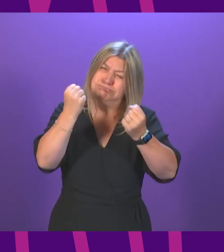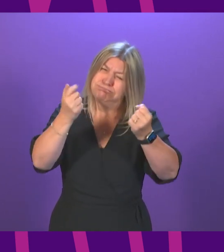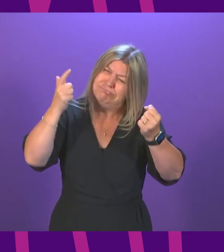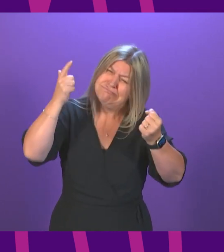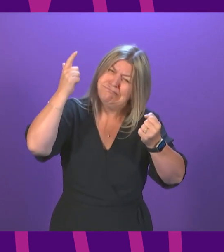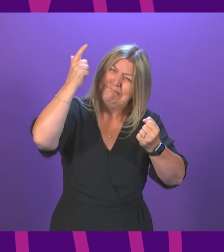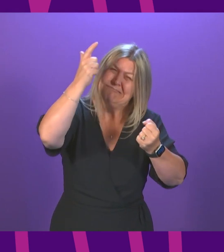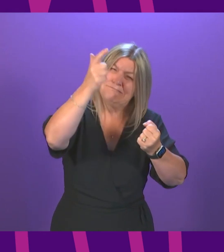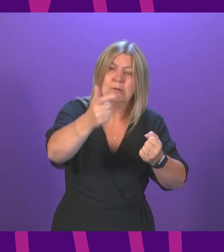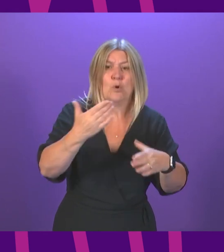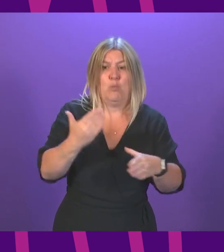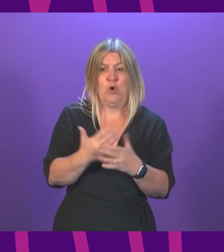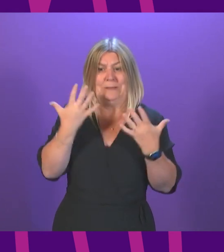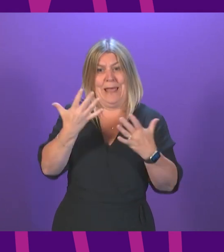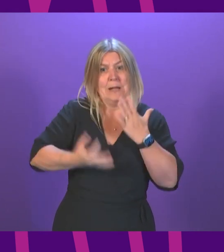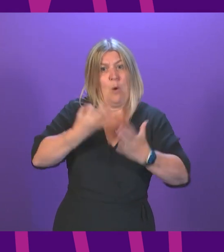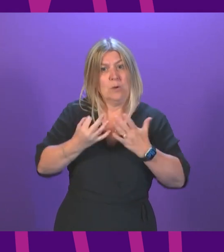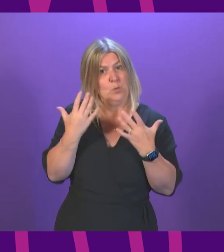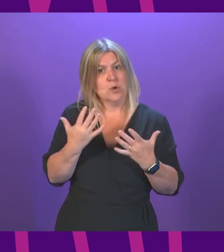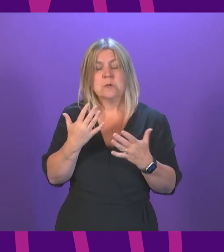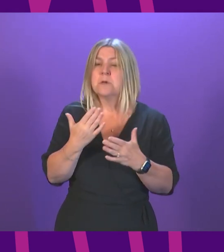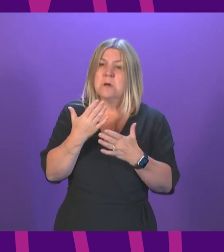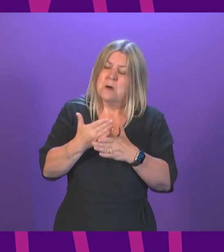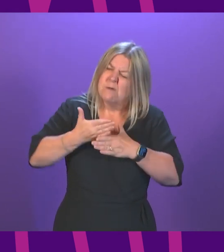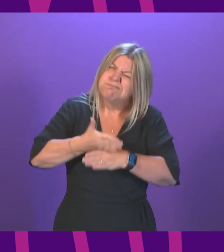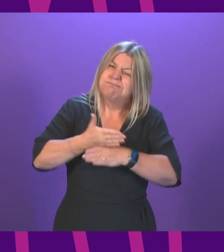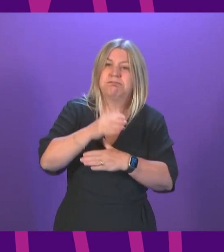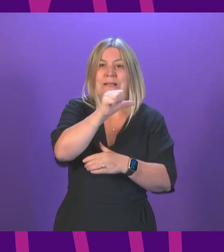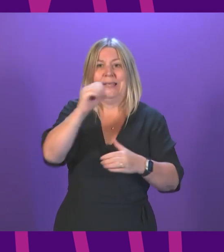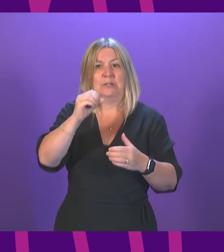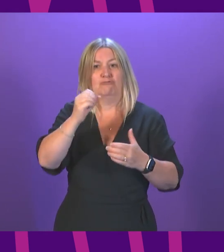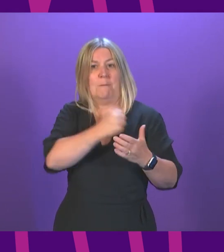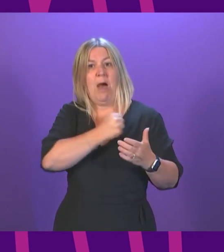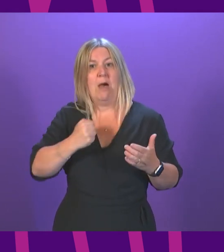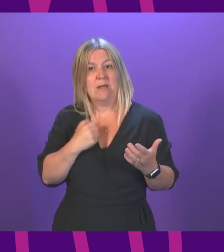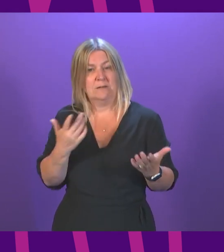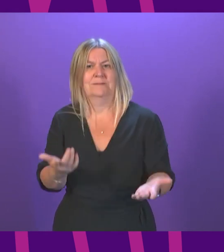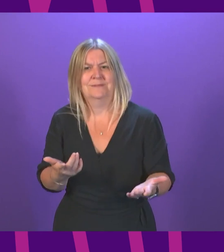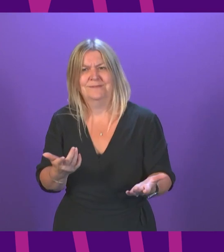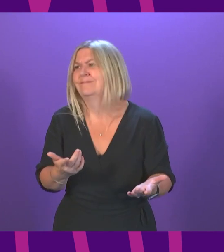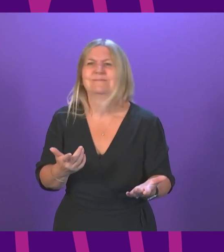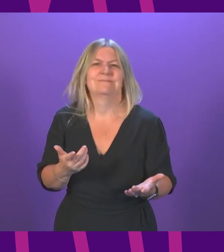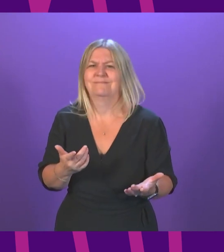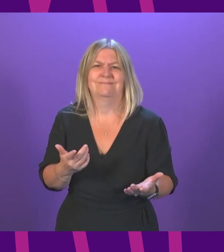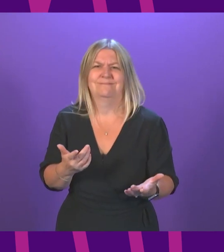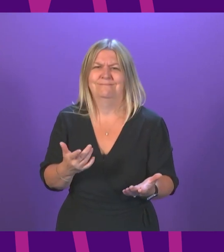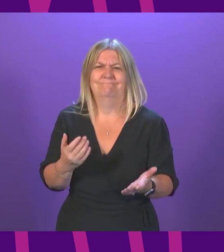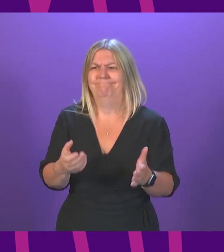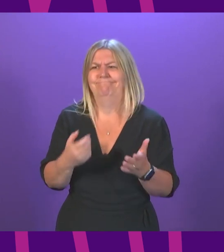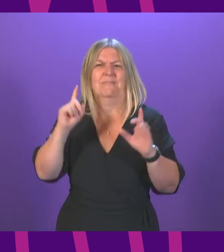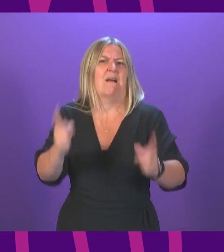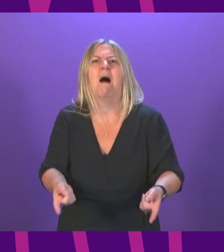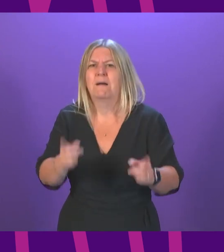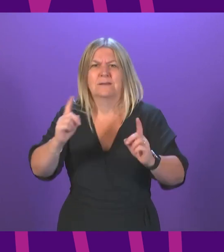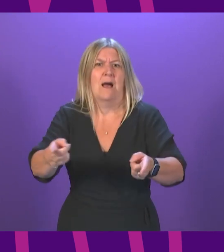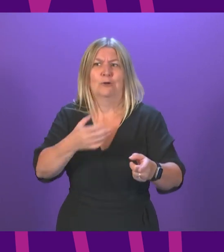and being forced to drive 600 miles through the night. That is an unacceptable situation for anyone to be in, having